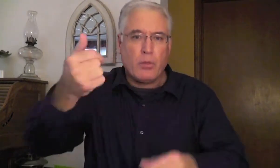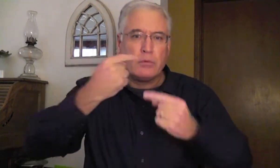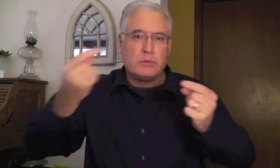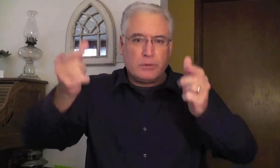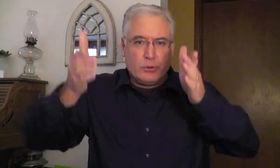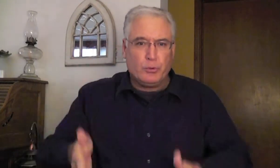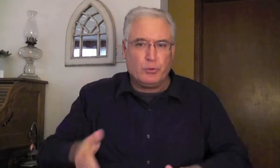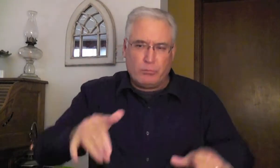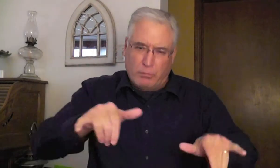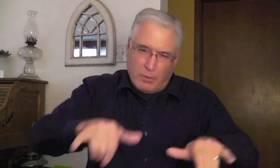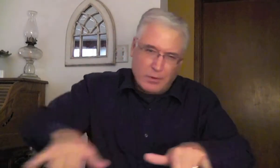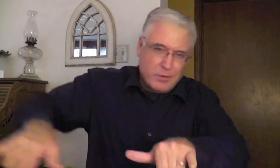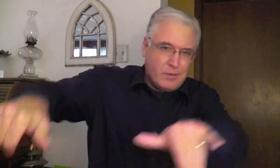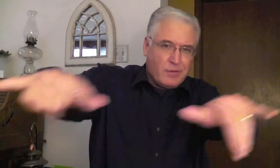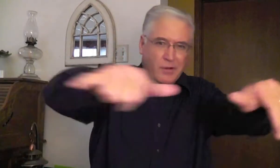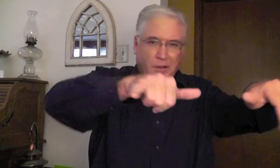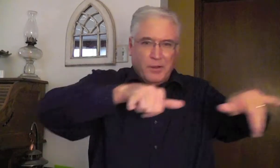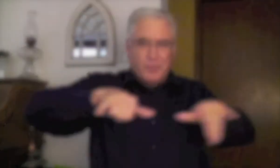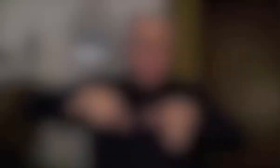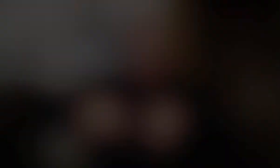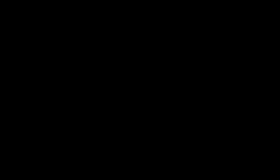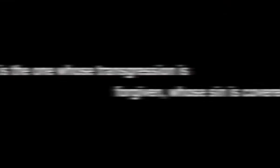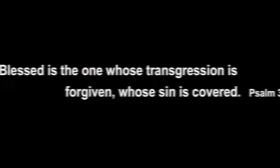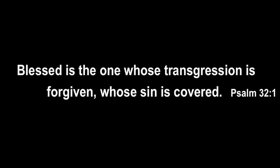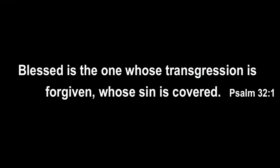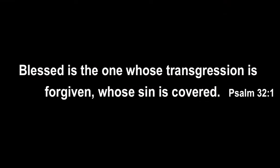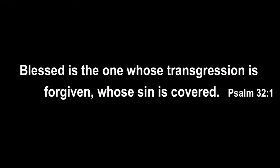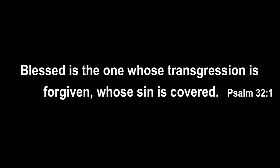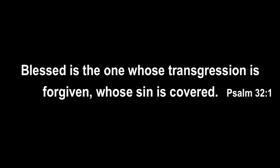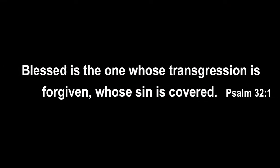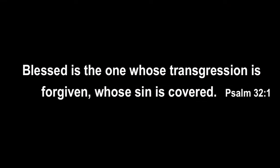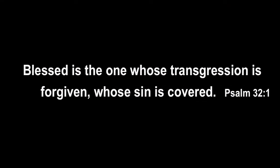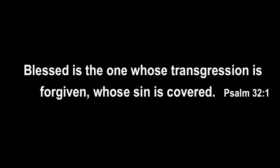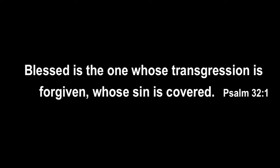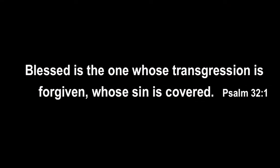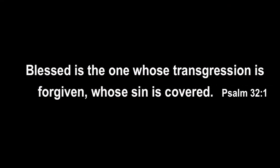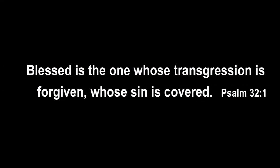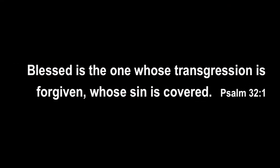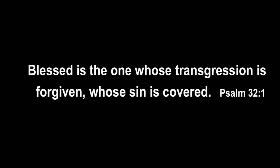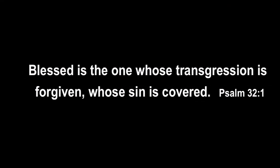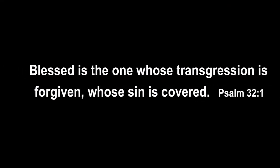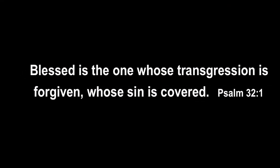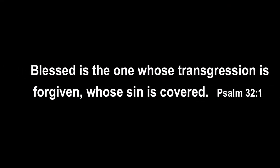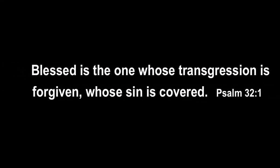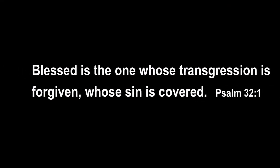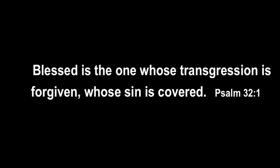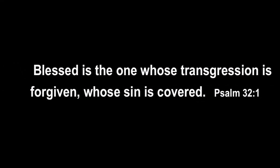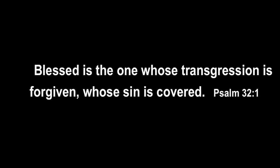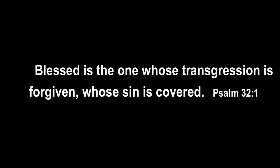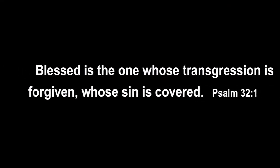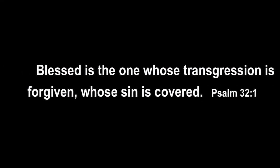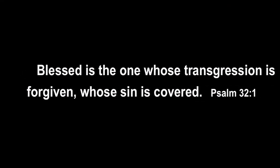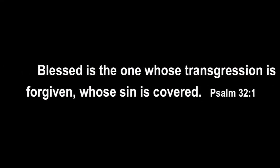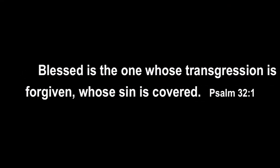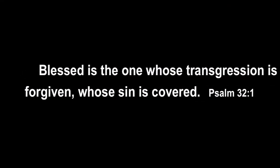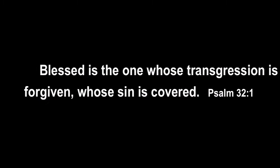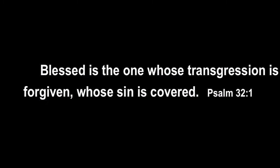that they are like every other sinner. Blessed is the one whose transgression is forgiven, whose sin is covered.